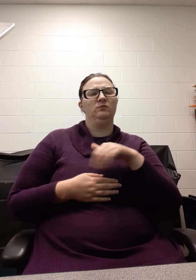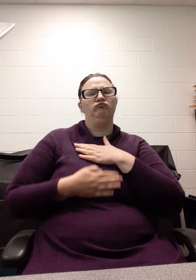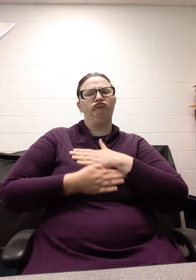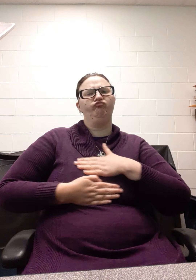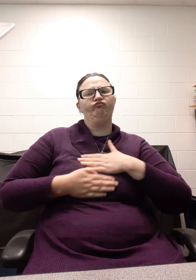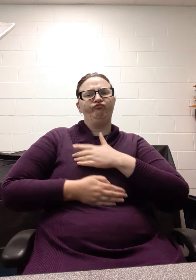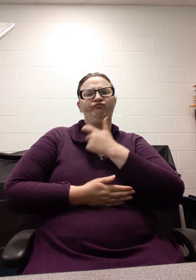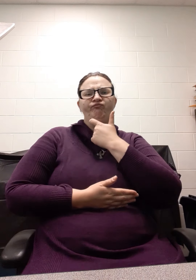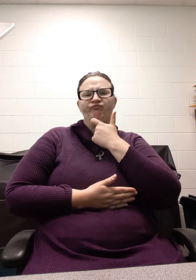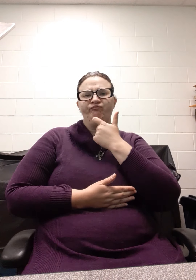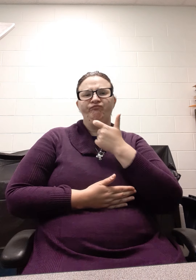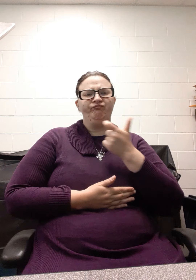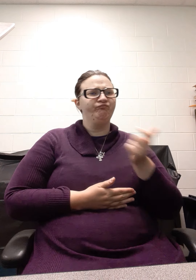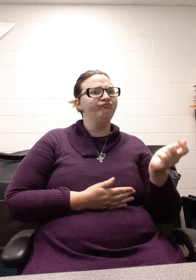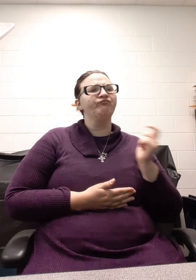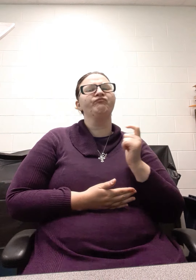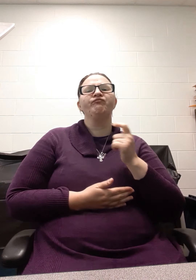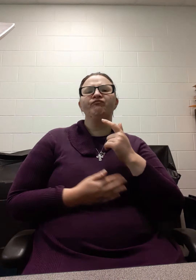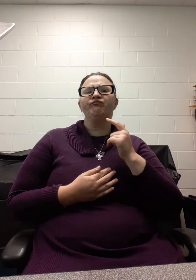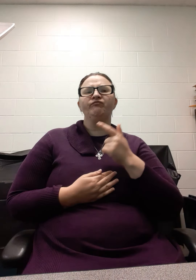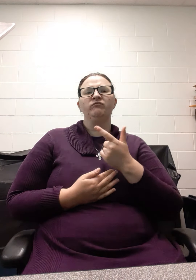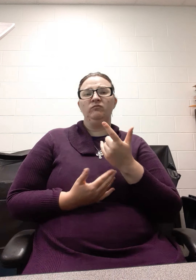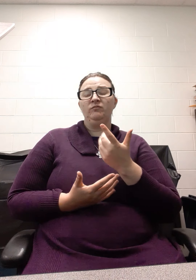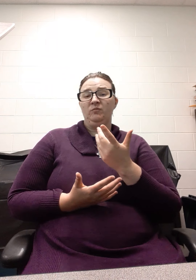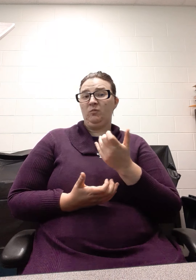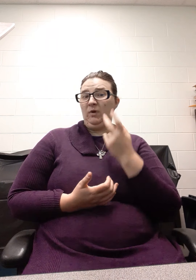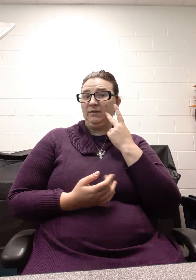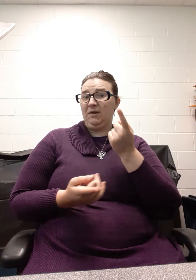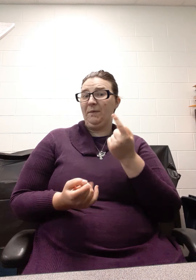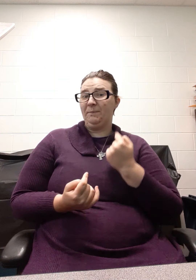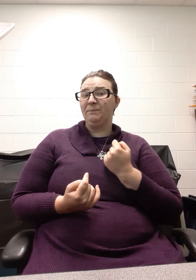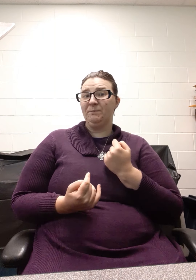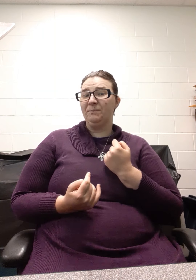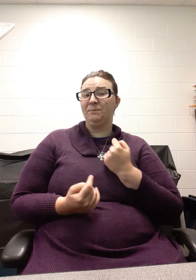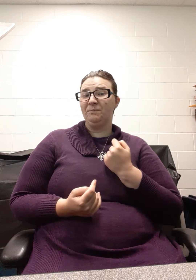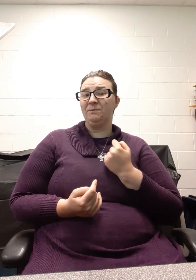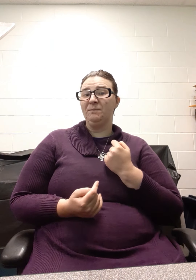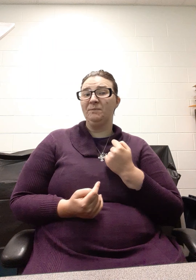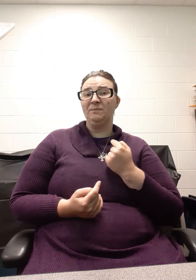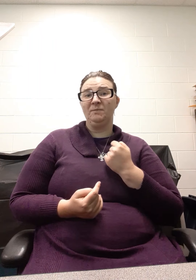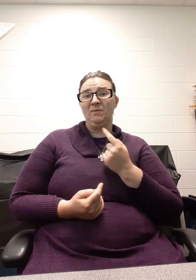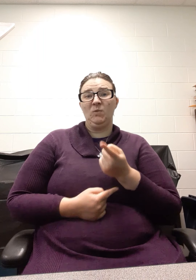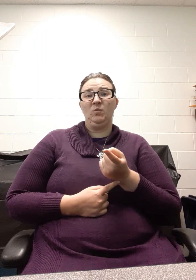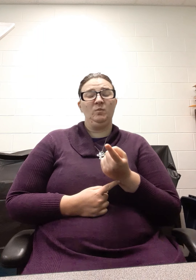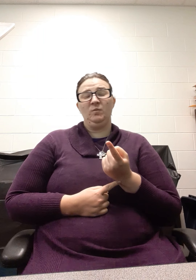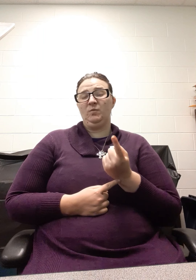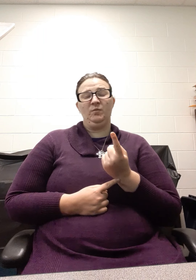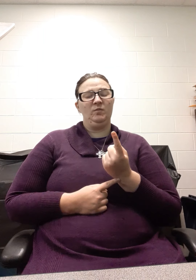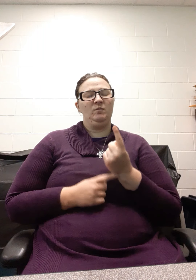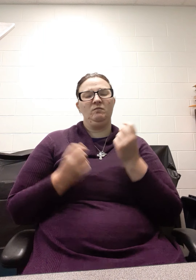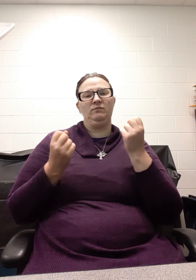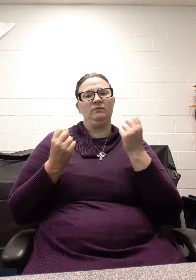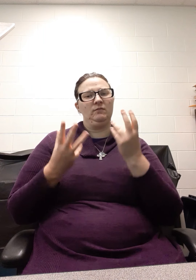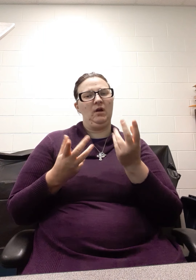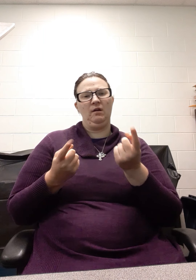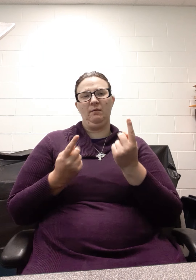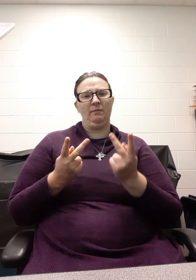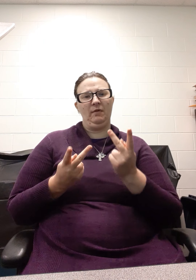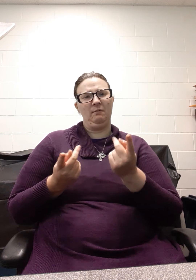about the Ark Encounter. And we'd like to see you here. Again, you'd be one of hundreds of thousands of people that have come. And